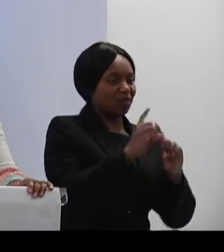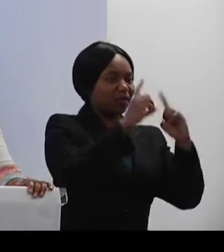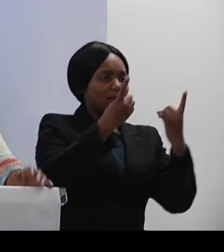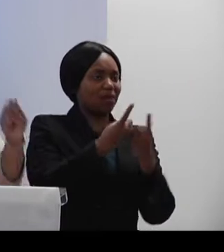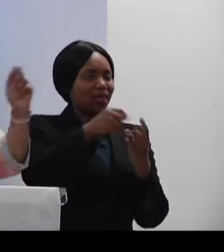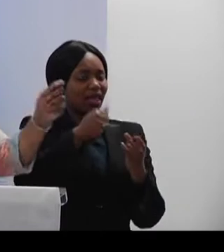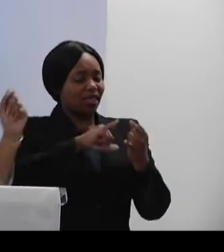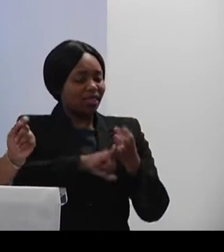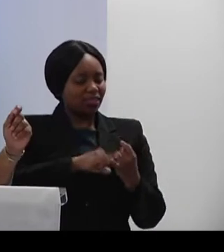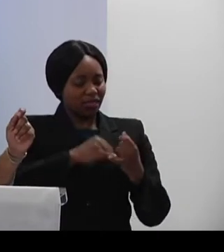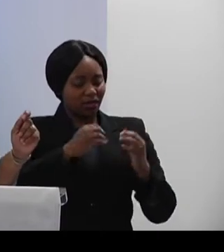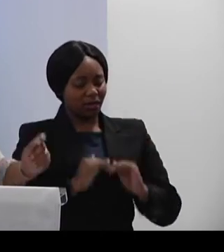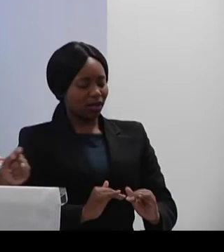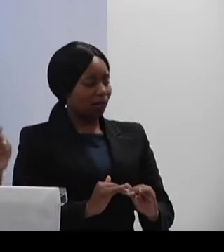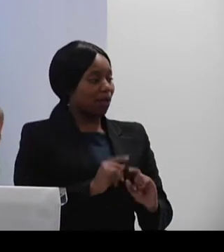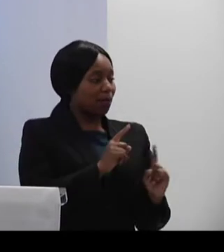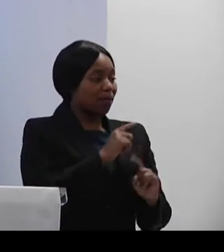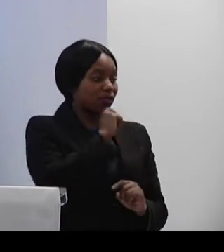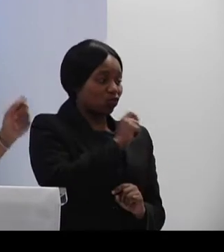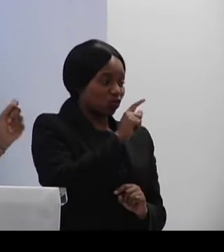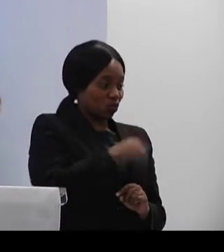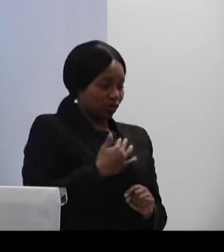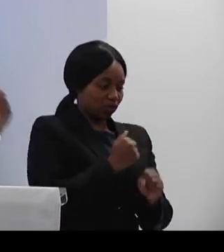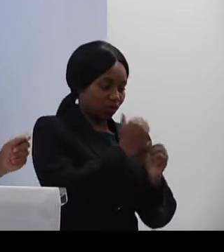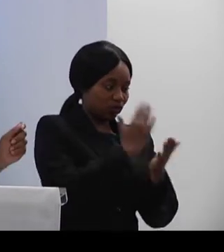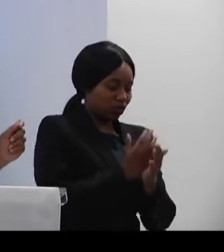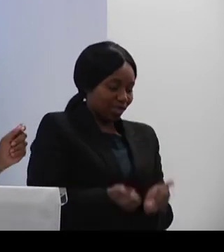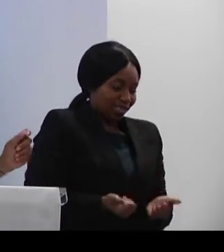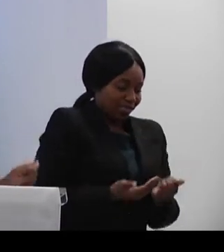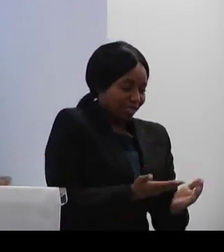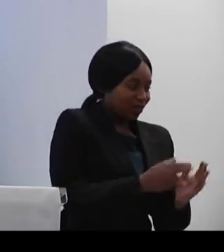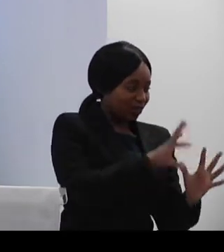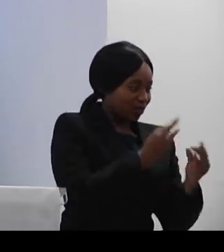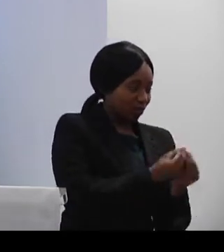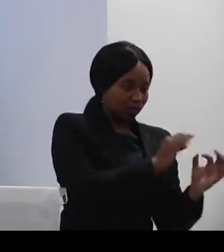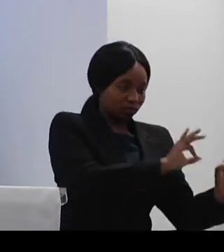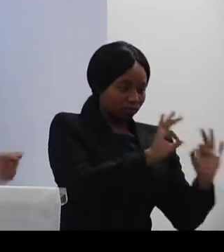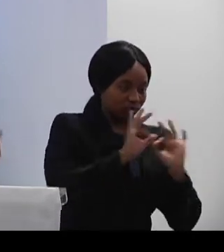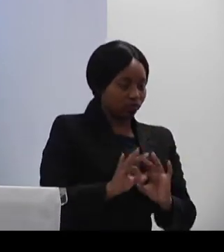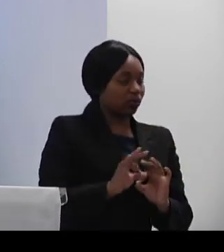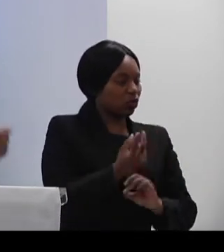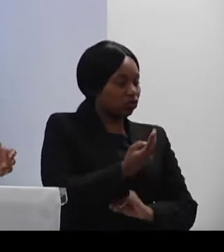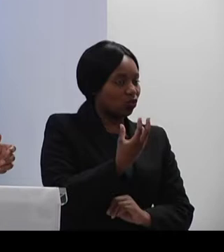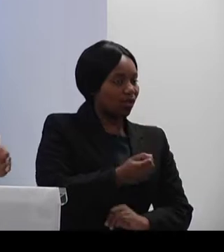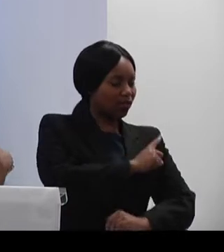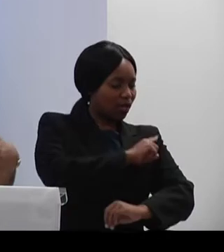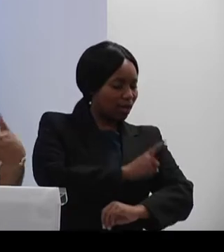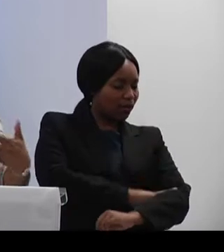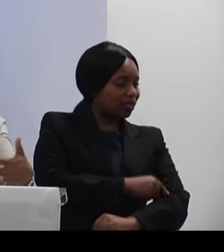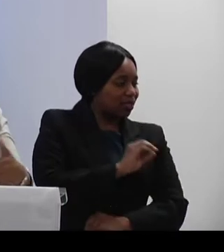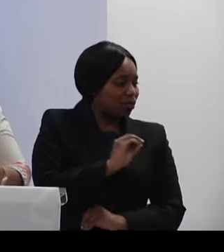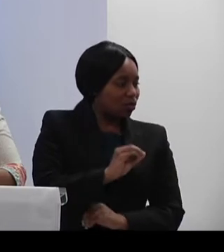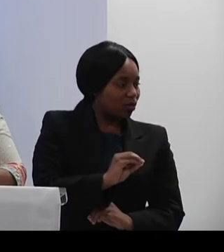a service that is rendered, we have a means that exists, and we have the capacity that exists